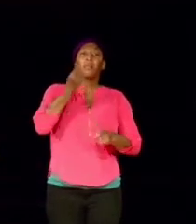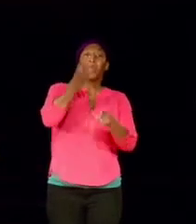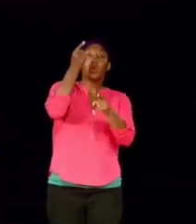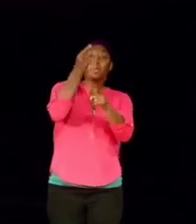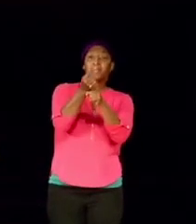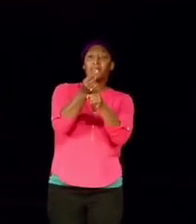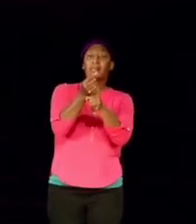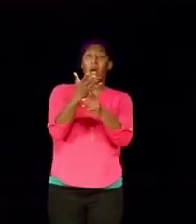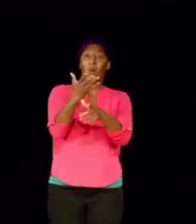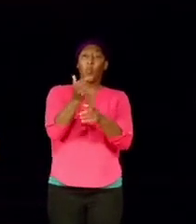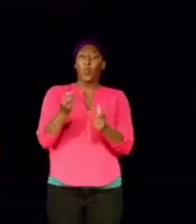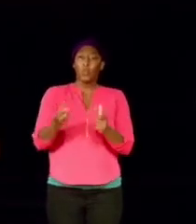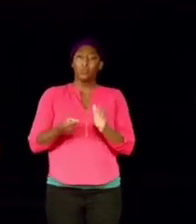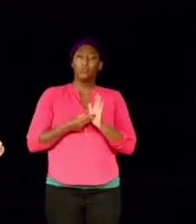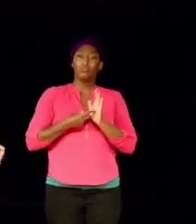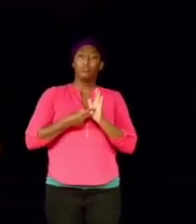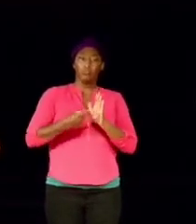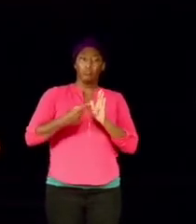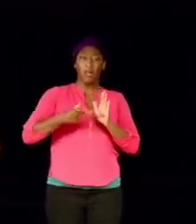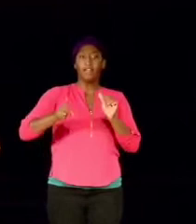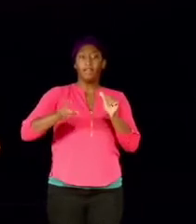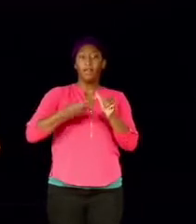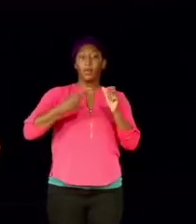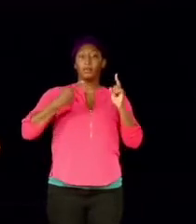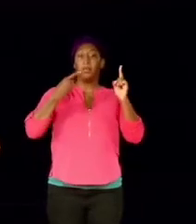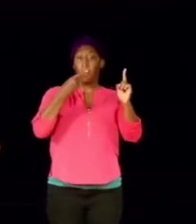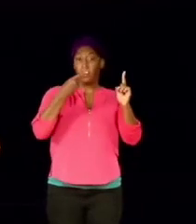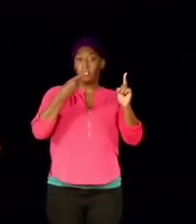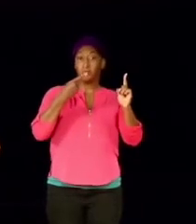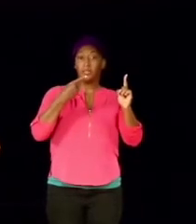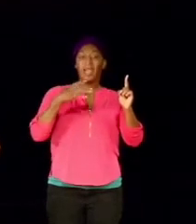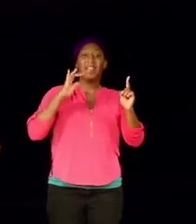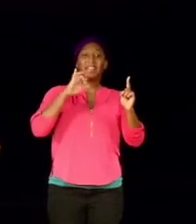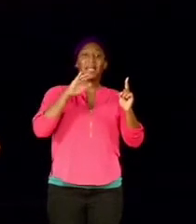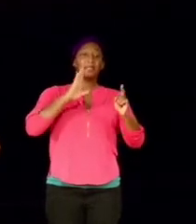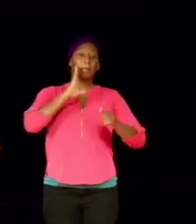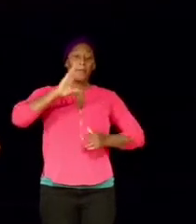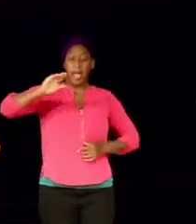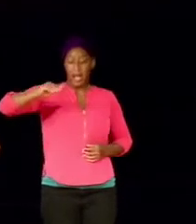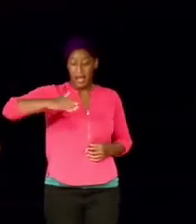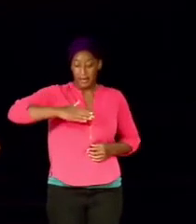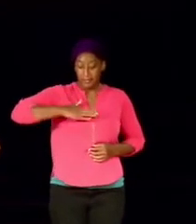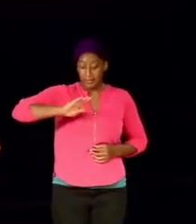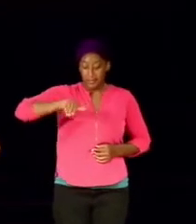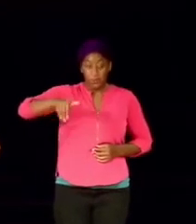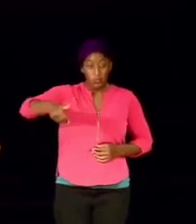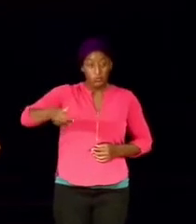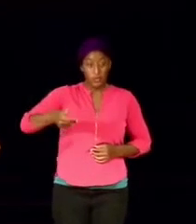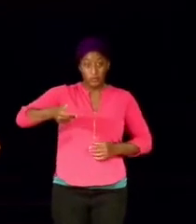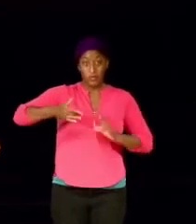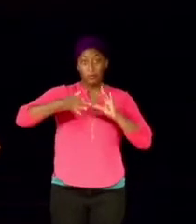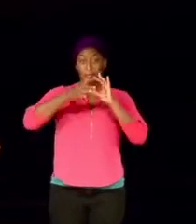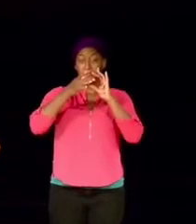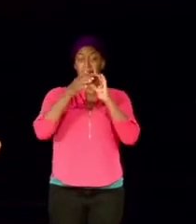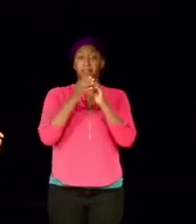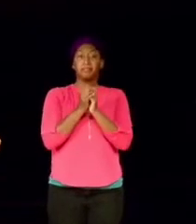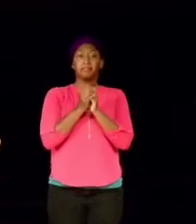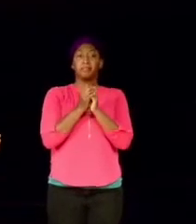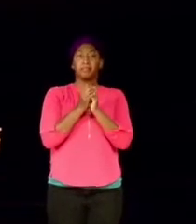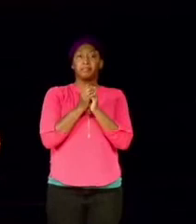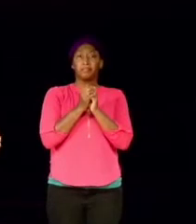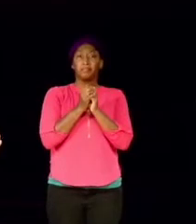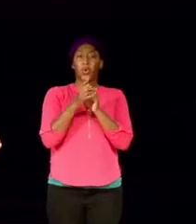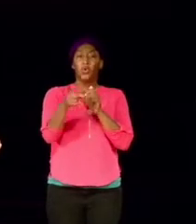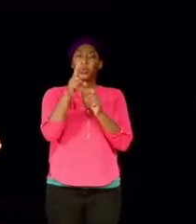allow my first point to serve as my introduction. Here it is. Notice, first of all,